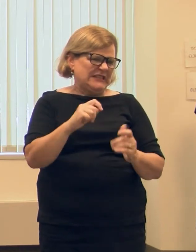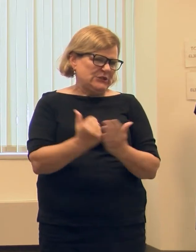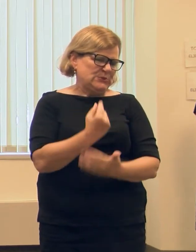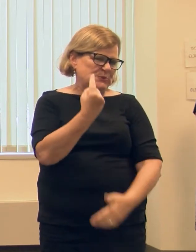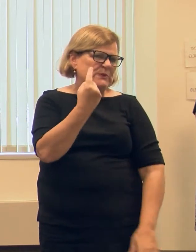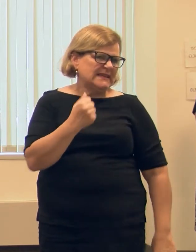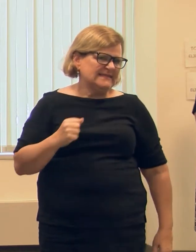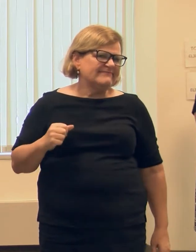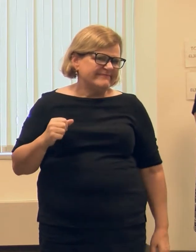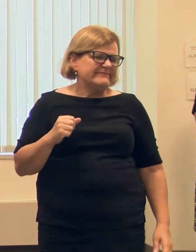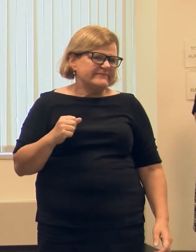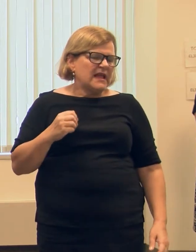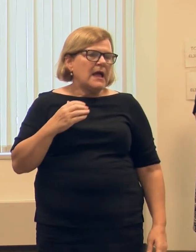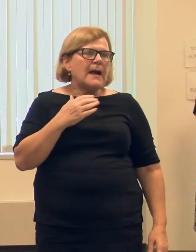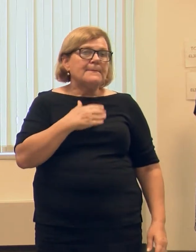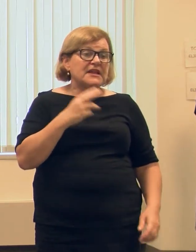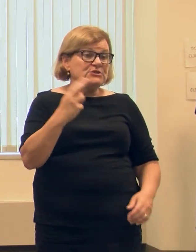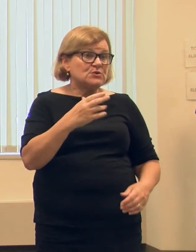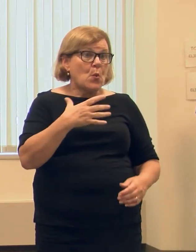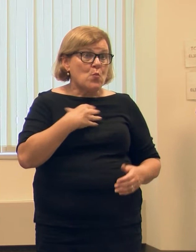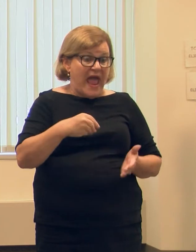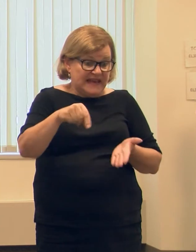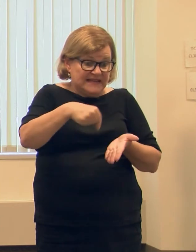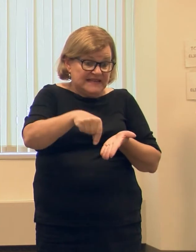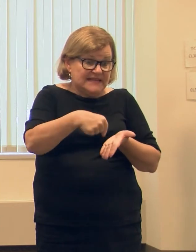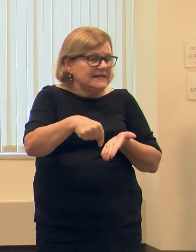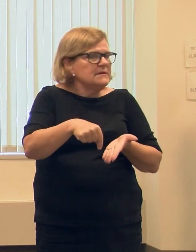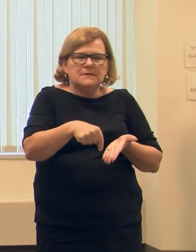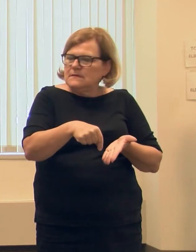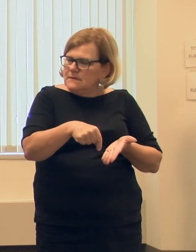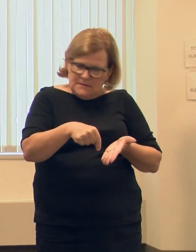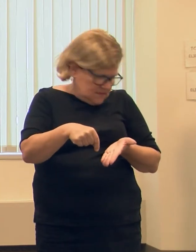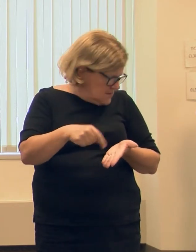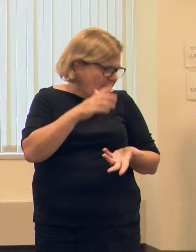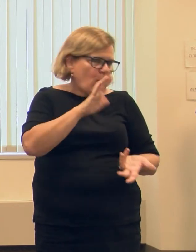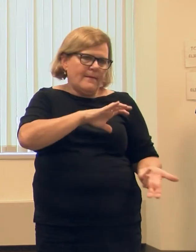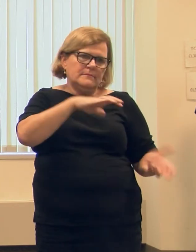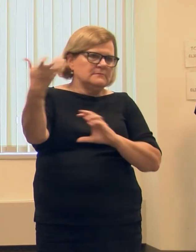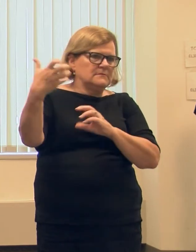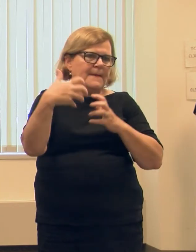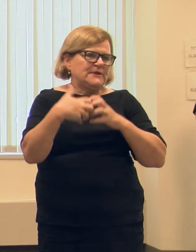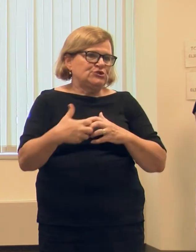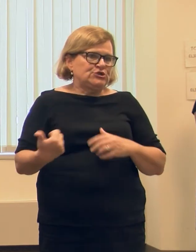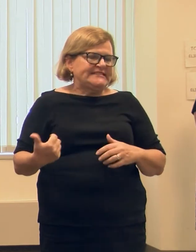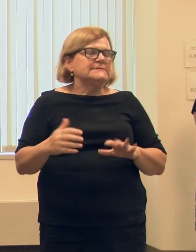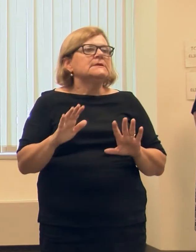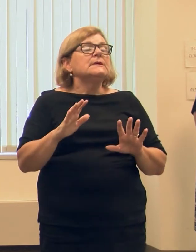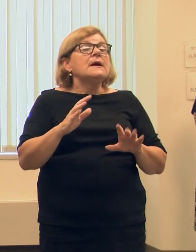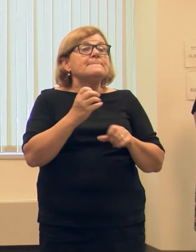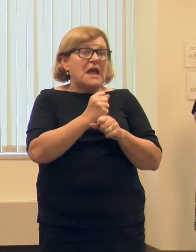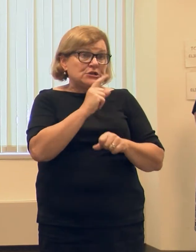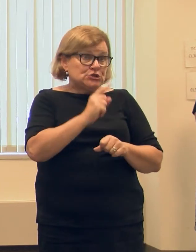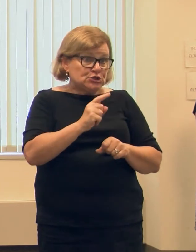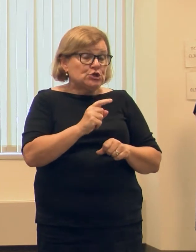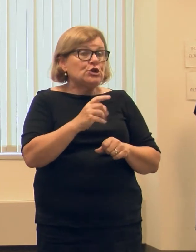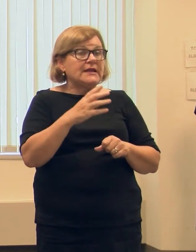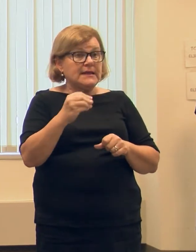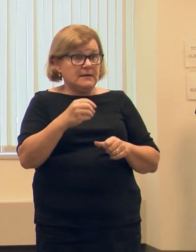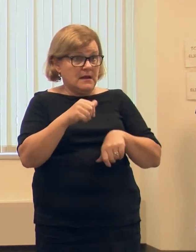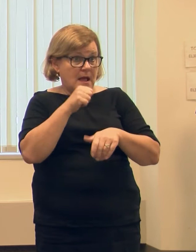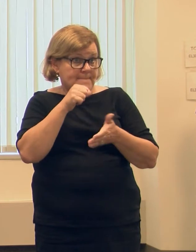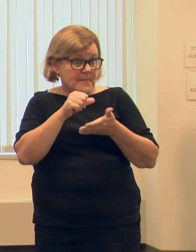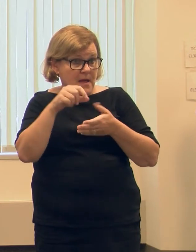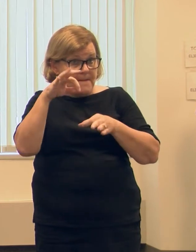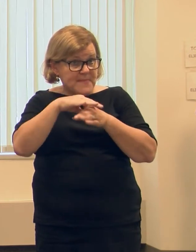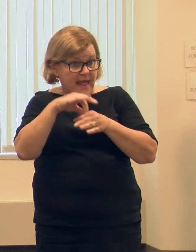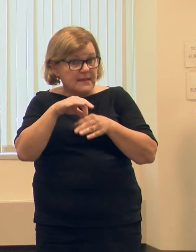a new one. Okay? Please don't use whiteout. That messes with the machines and everything else. But make sure you get your ballot in. We want to make sure